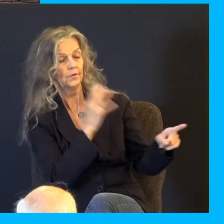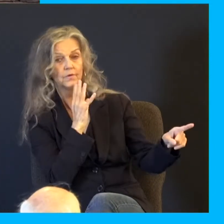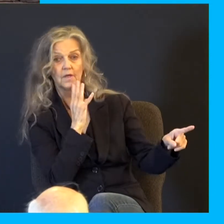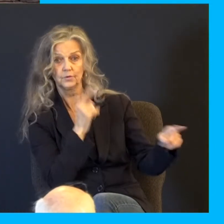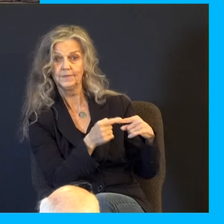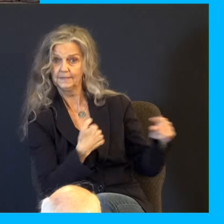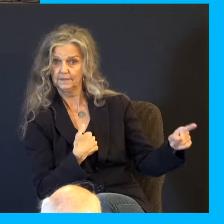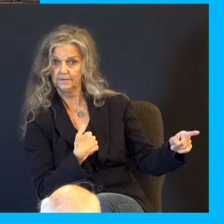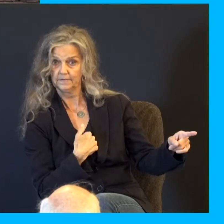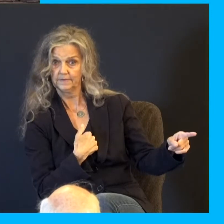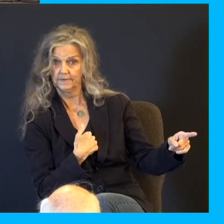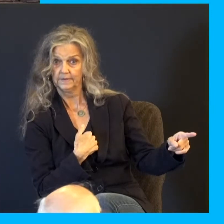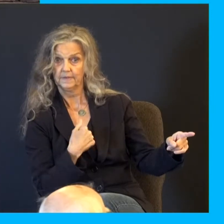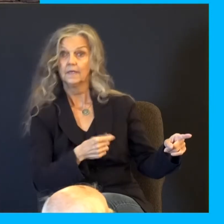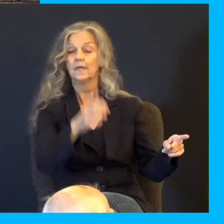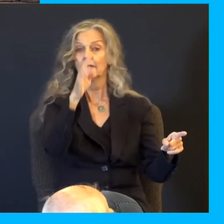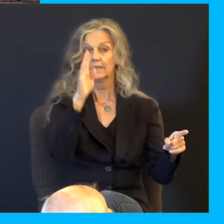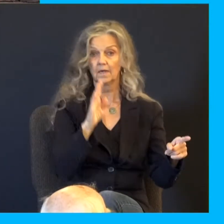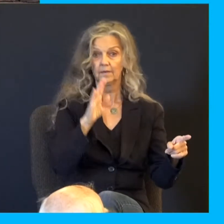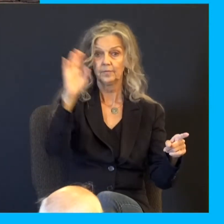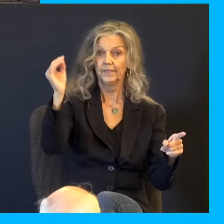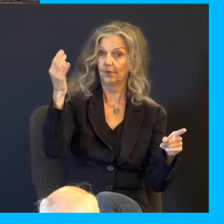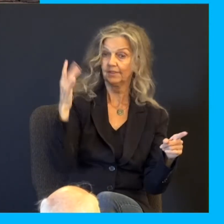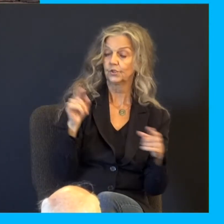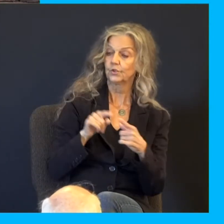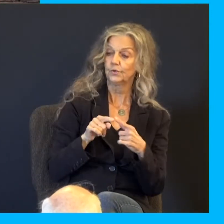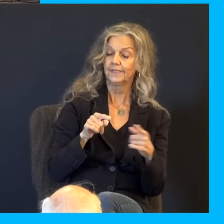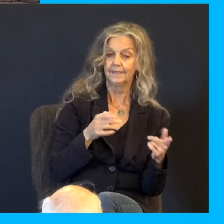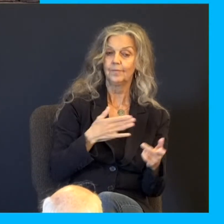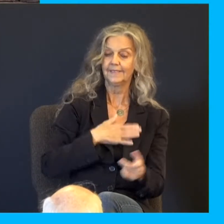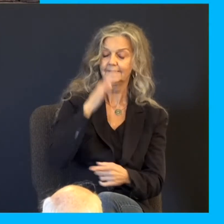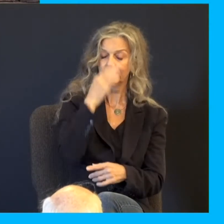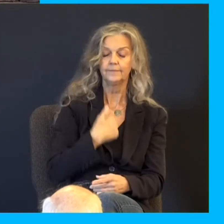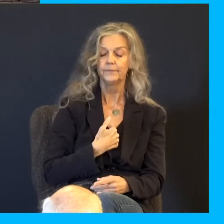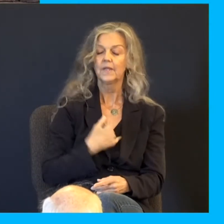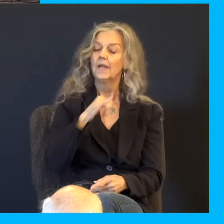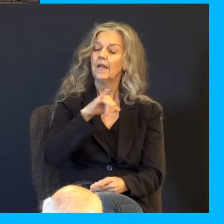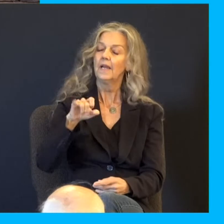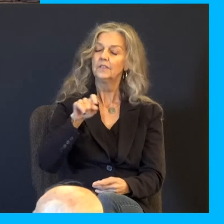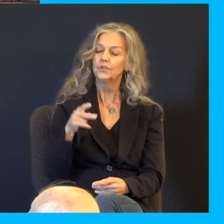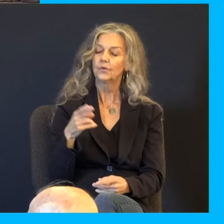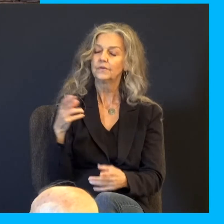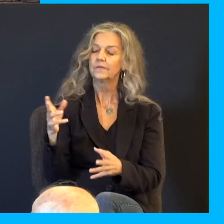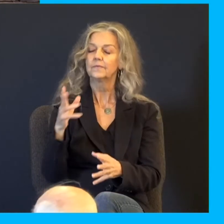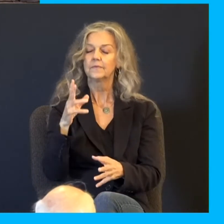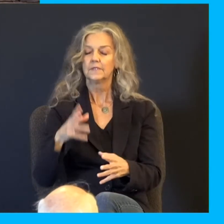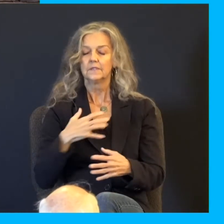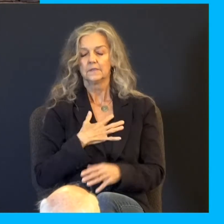And he said, God be gracious unto thee, my son. And Joseph made haste, for his bowels did yearn, deep emotion,